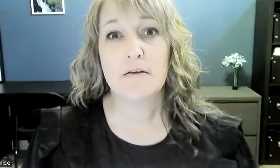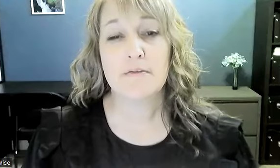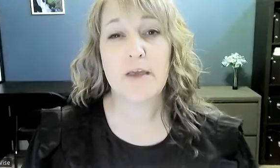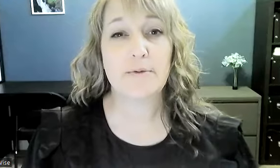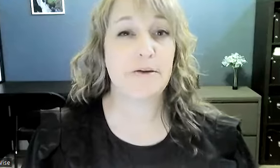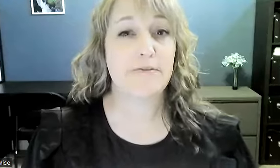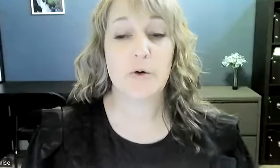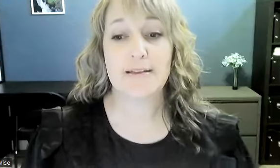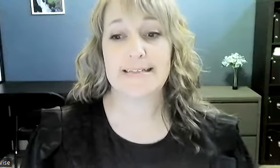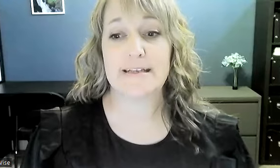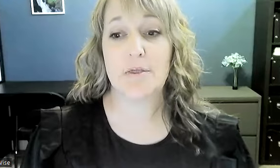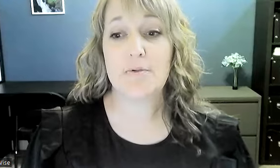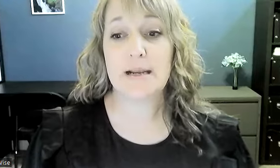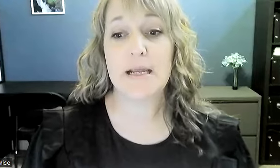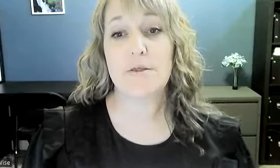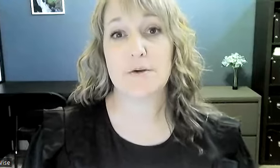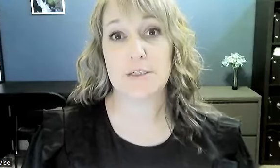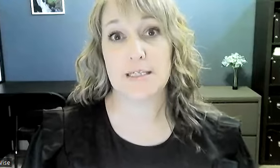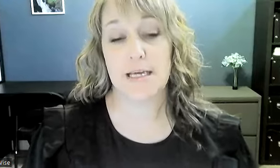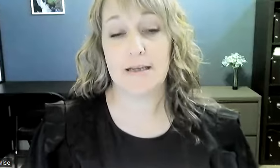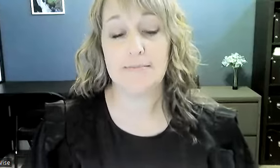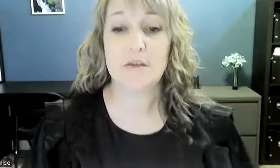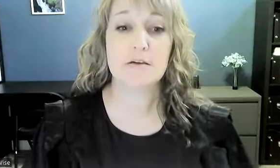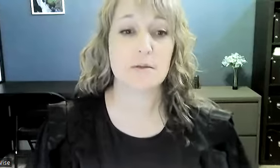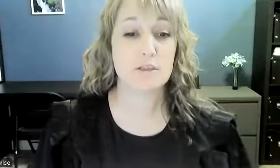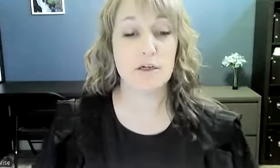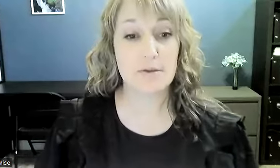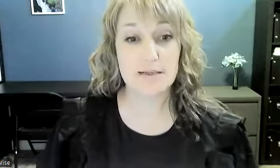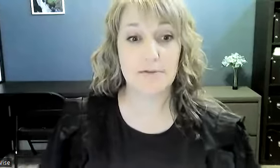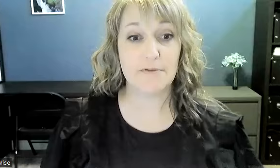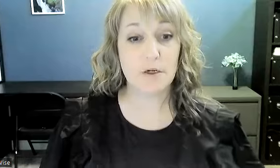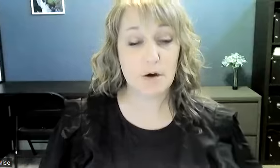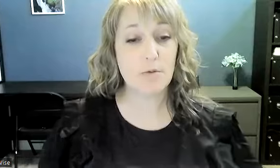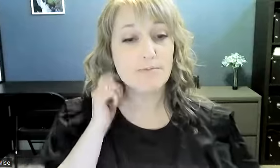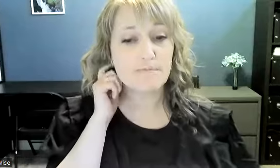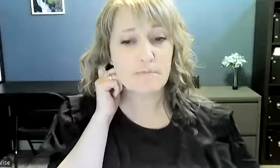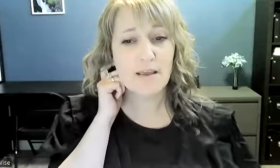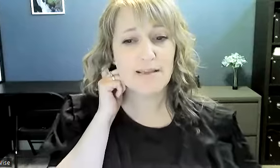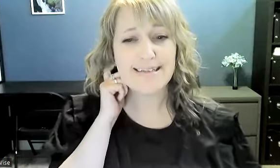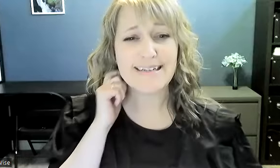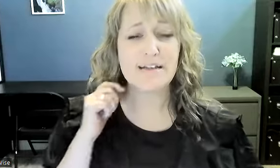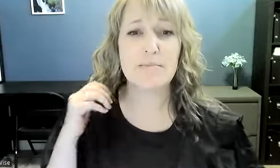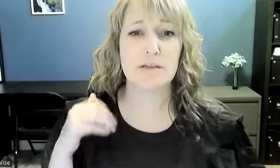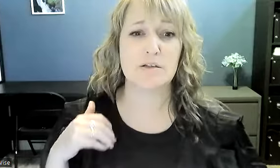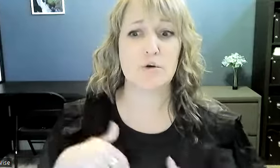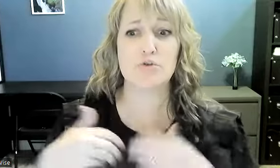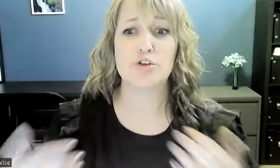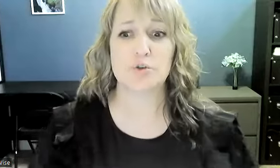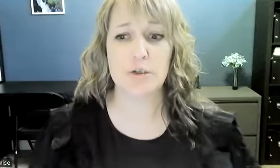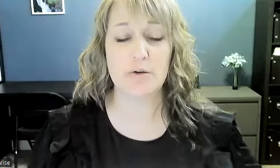vocabulary for lesson 313 so we'll start with the sign for go this technically means go to you